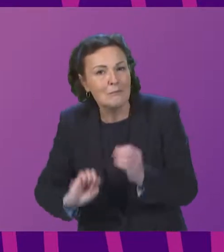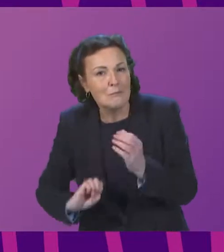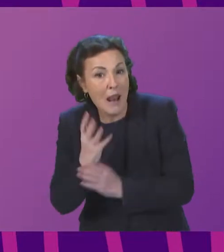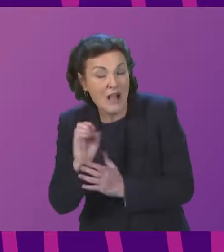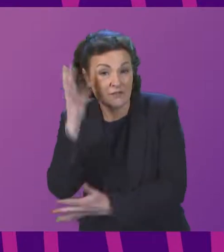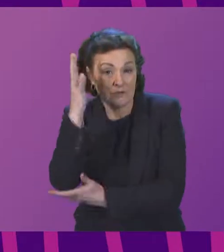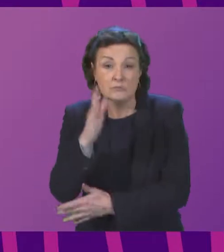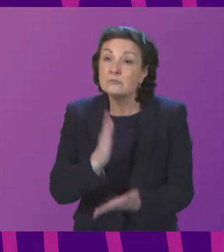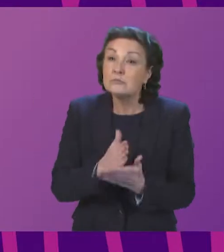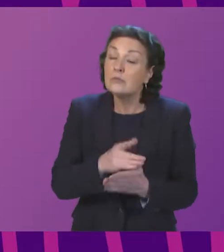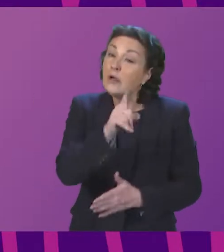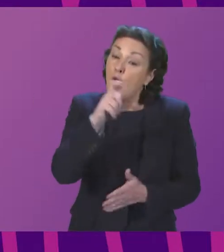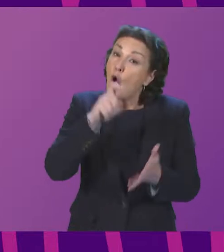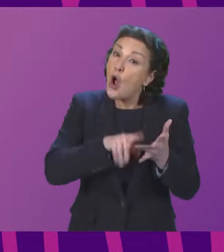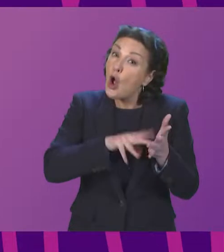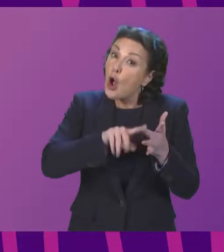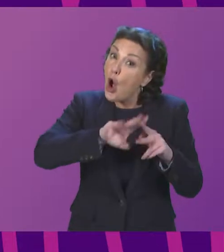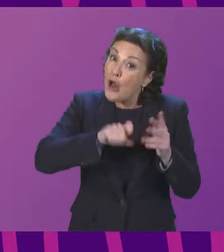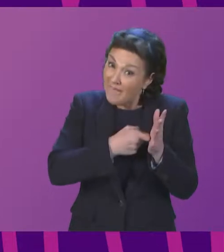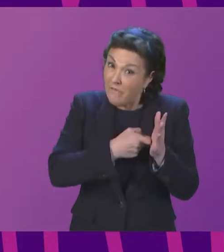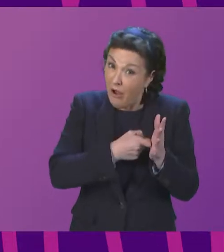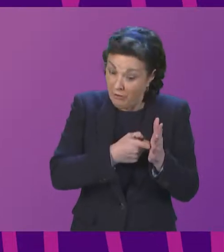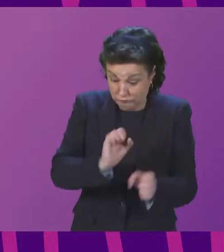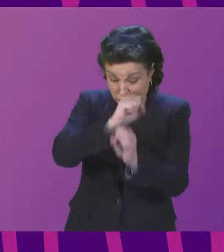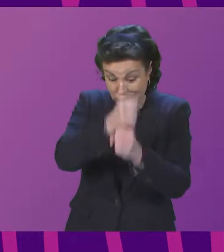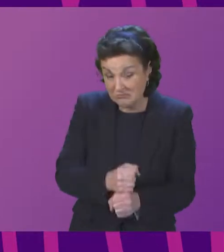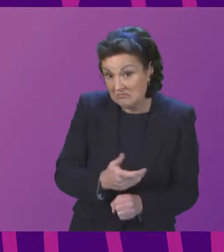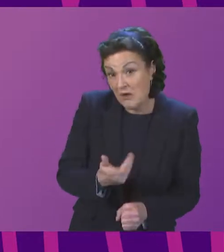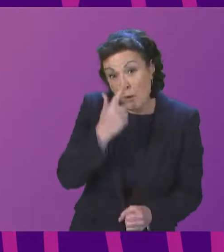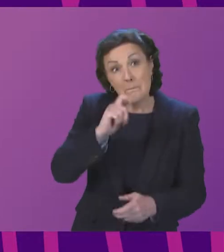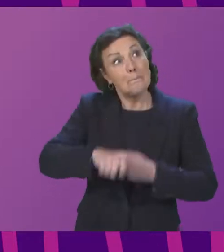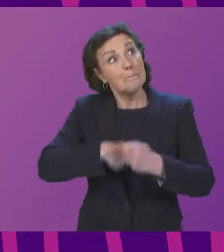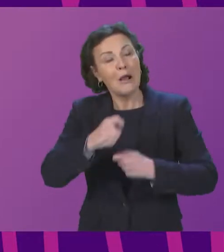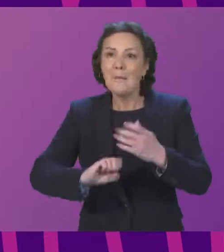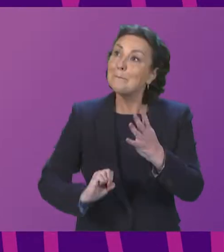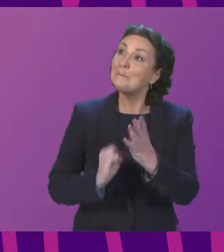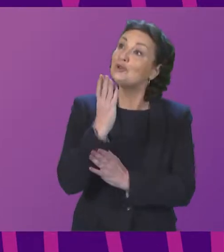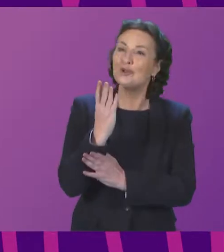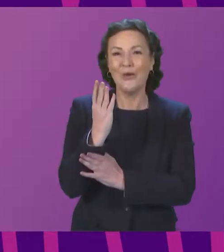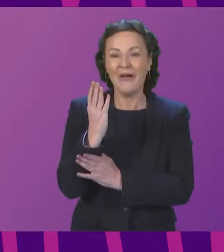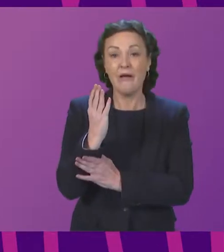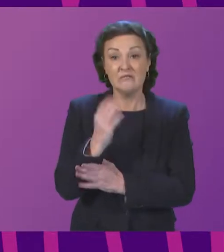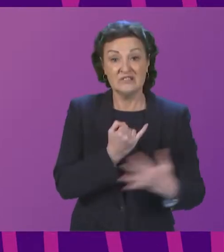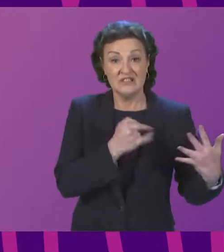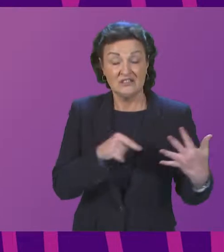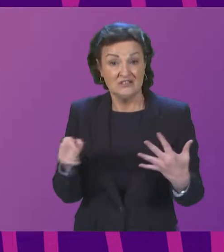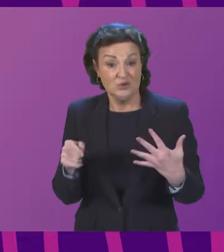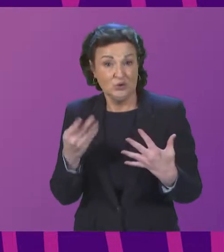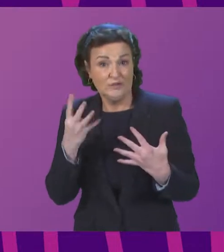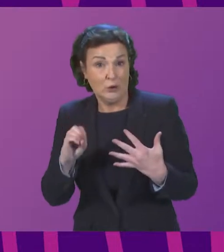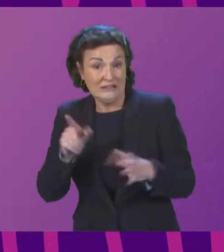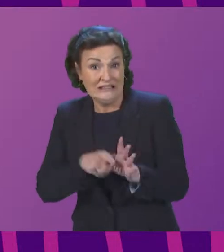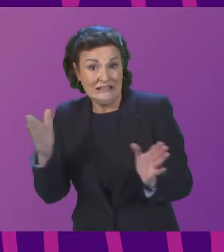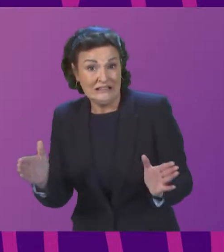take anything from six to 40 years to mature. They produce copious seeds which can live in the soil for decades